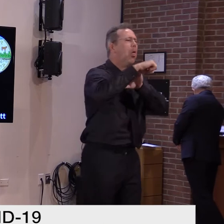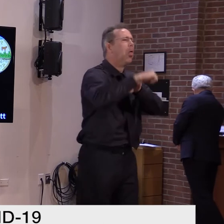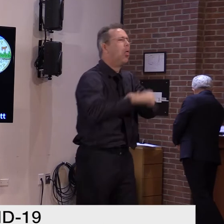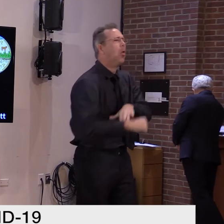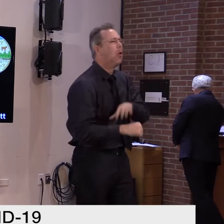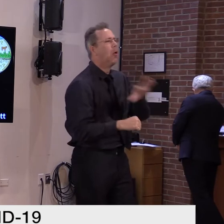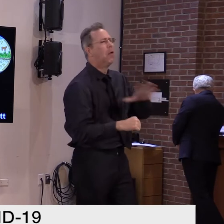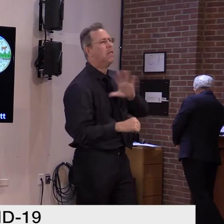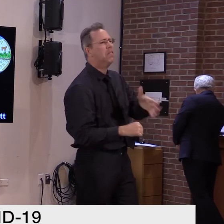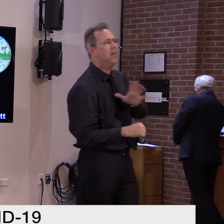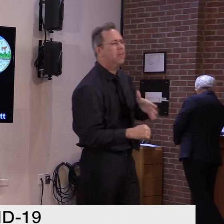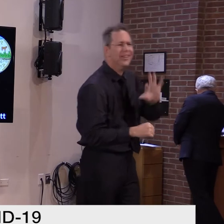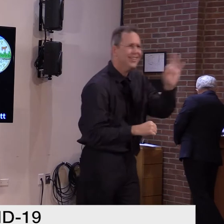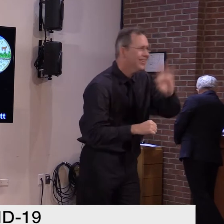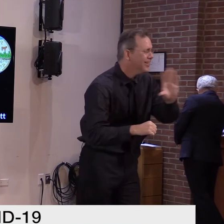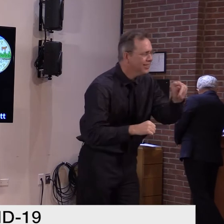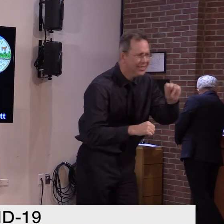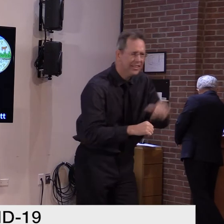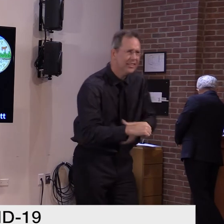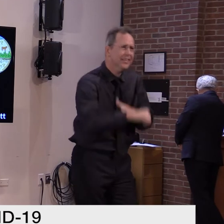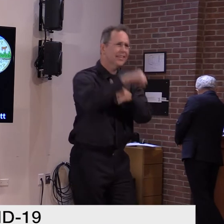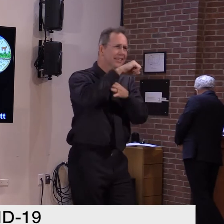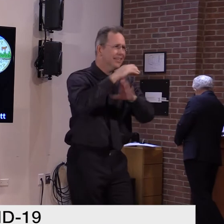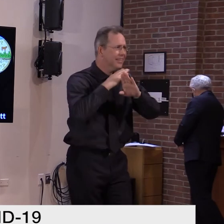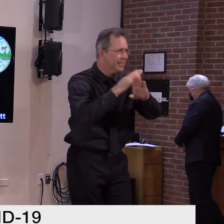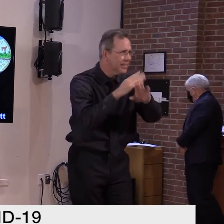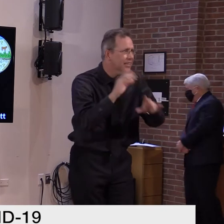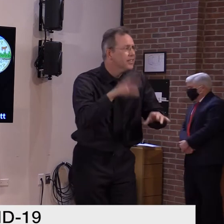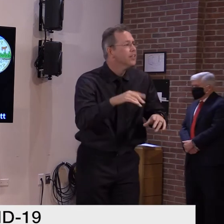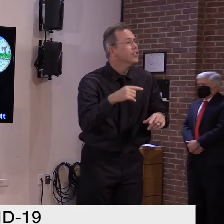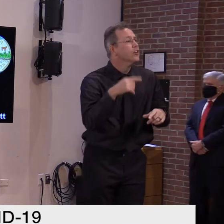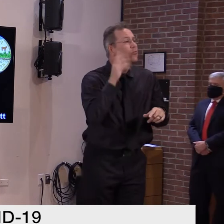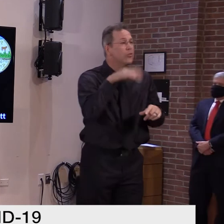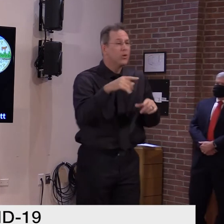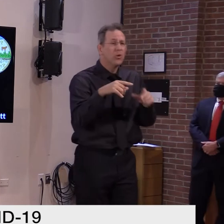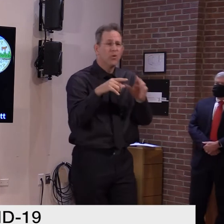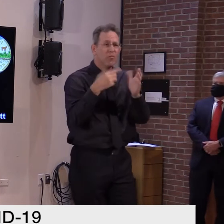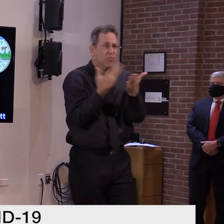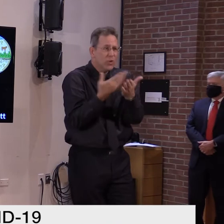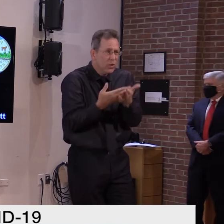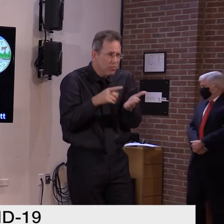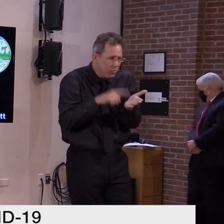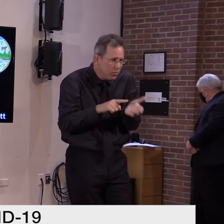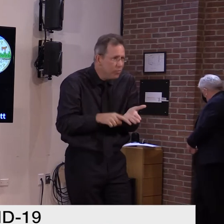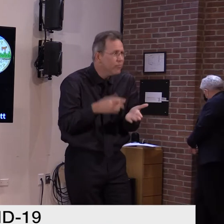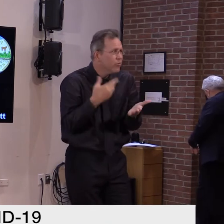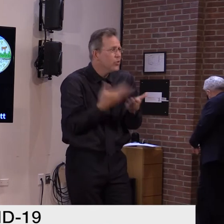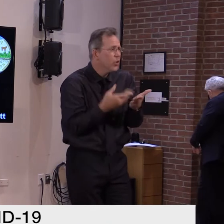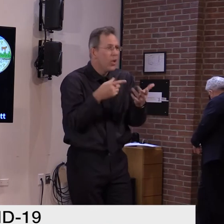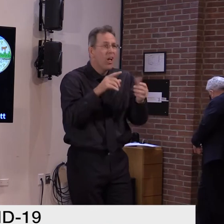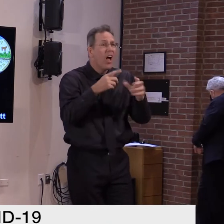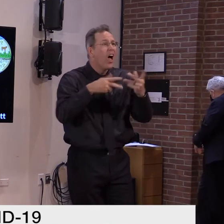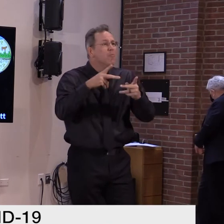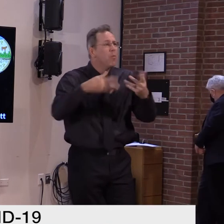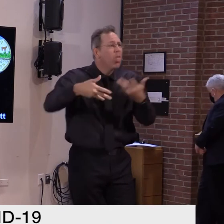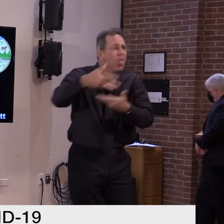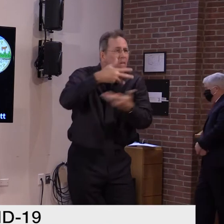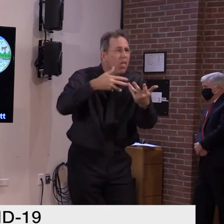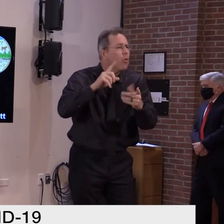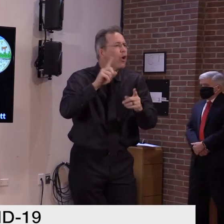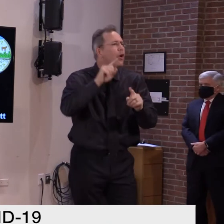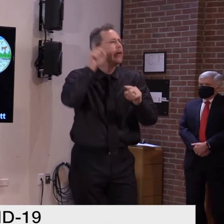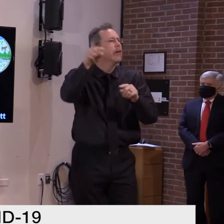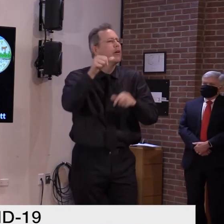Our data shows these multi-household interactions are also taking place at bars and clubs. So effective